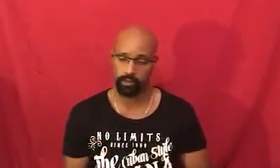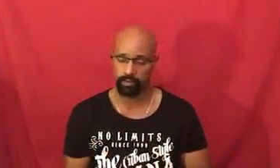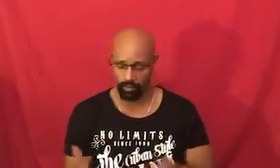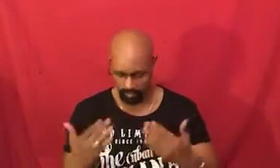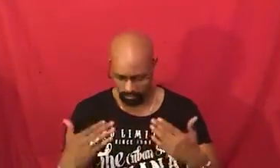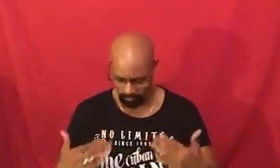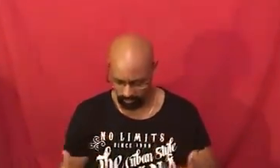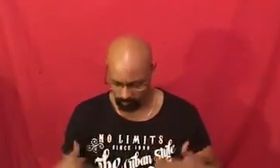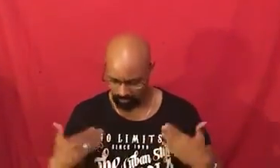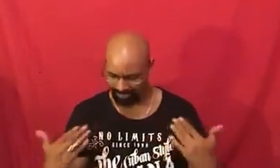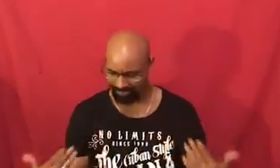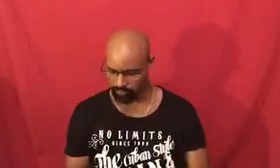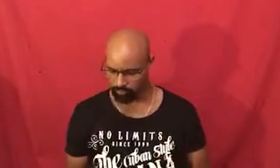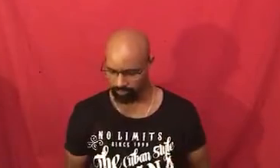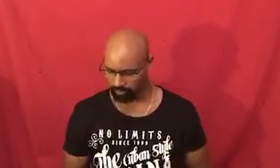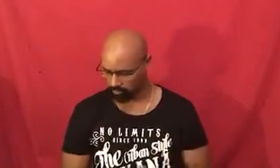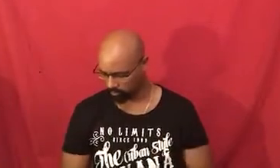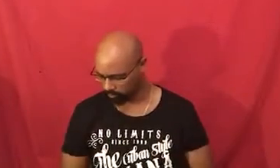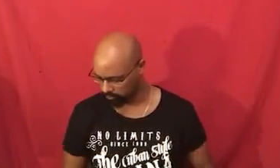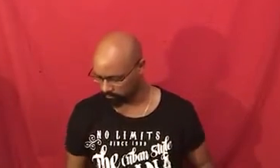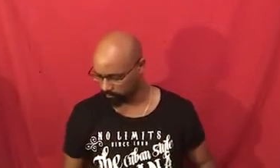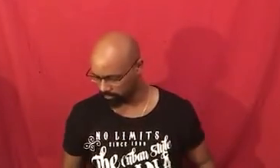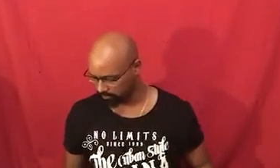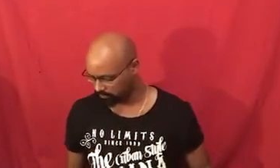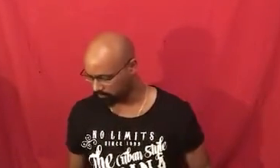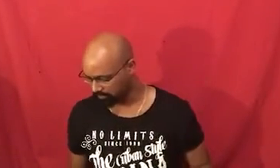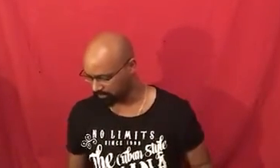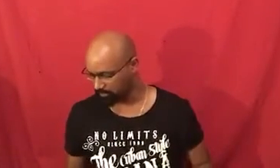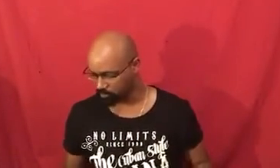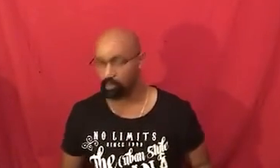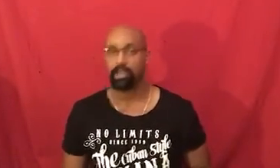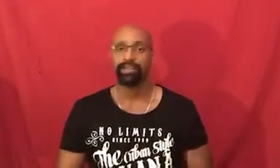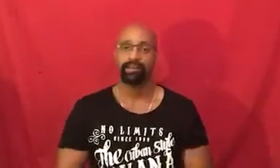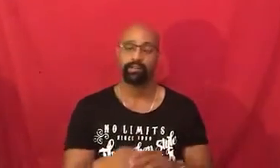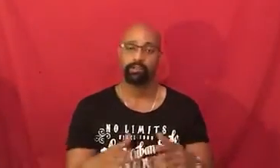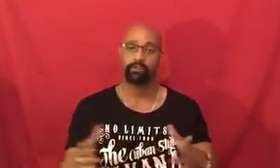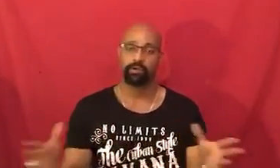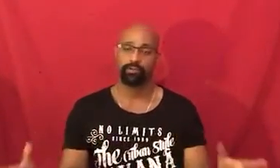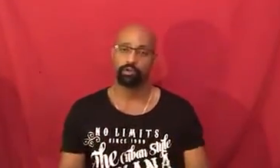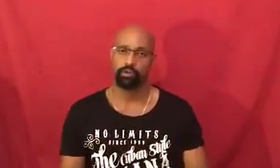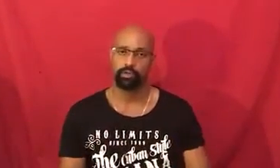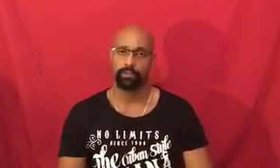that and i will guide you into those different meditative states and i will guide you throughout the journey